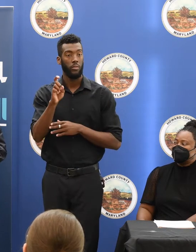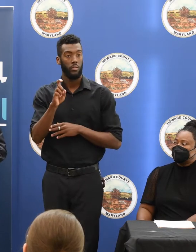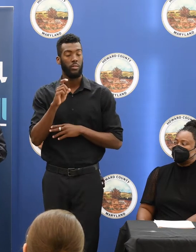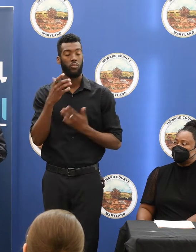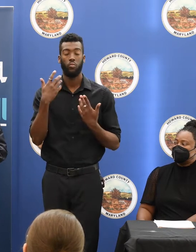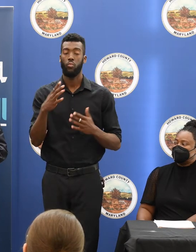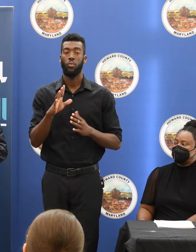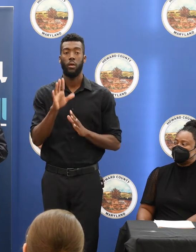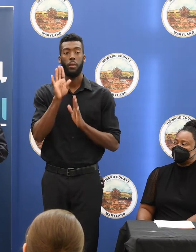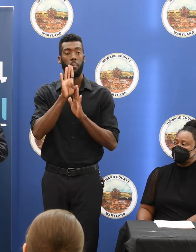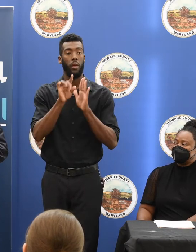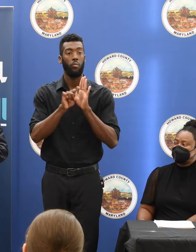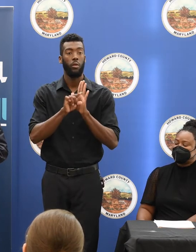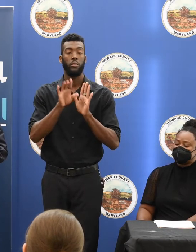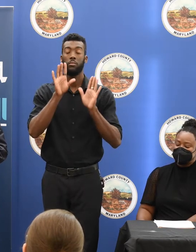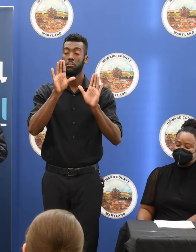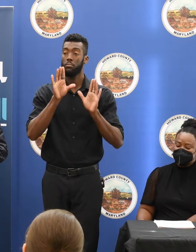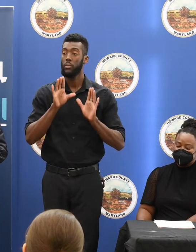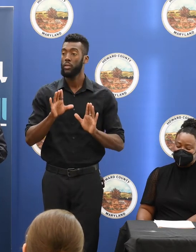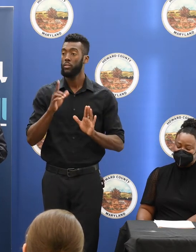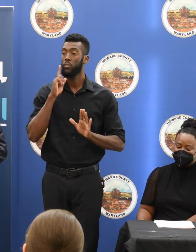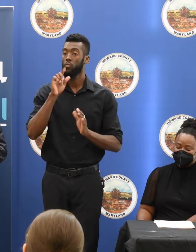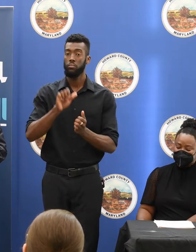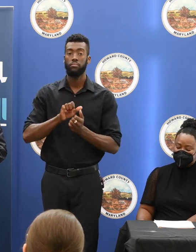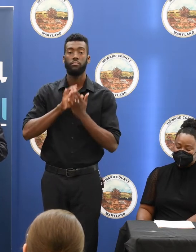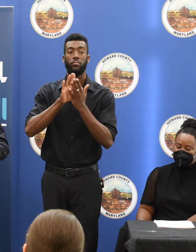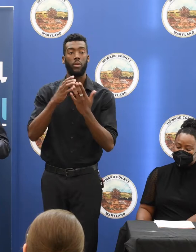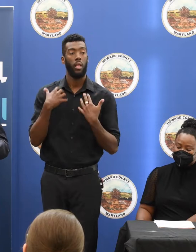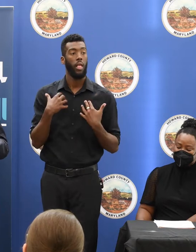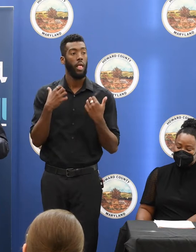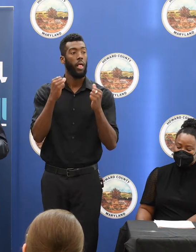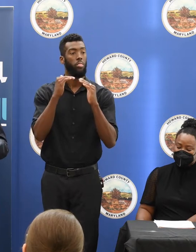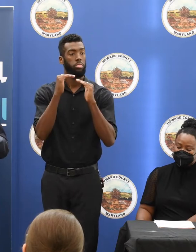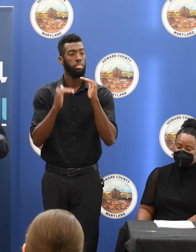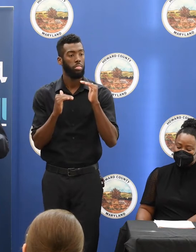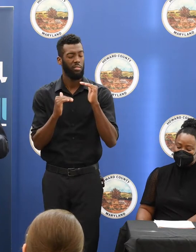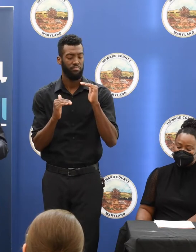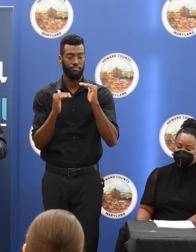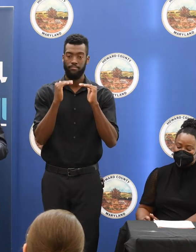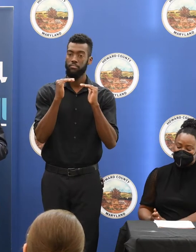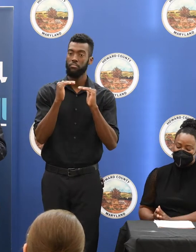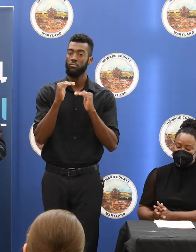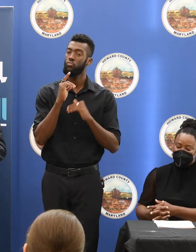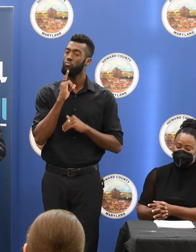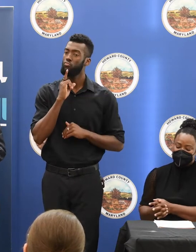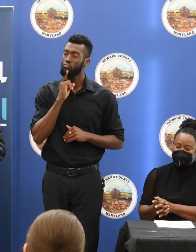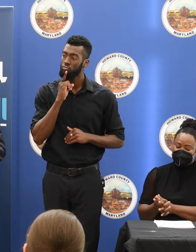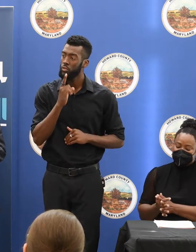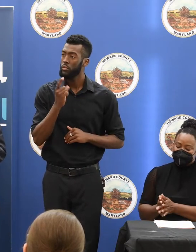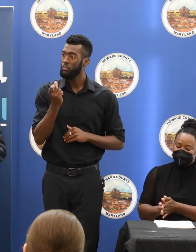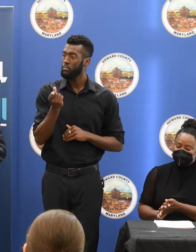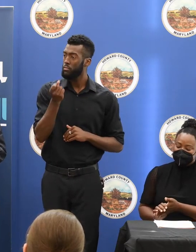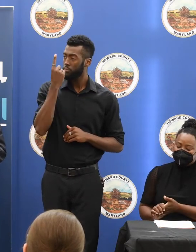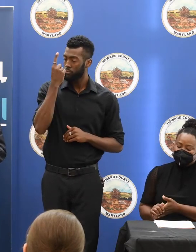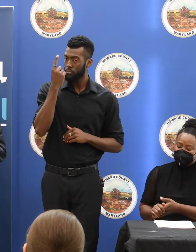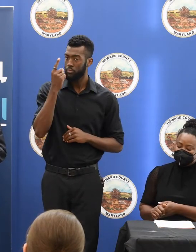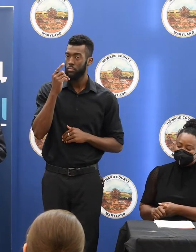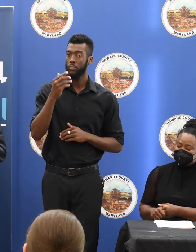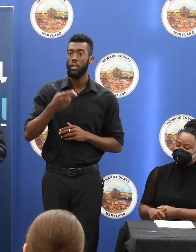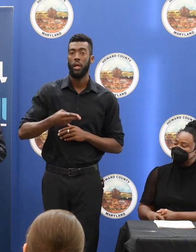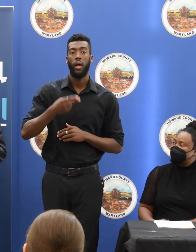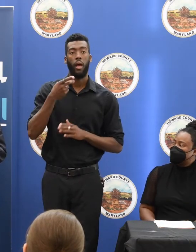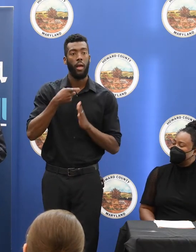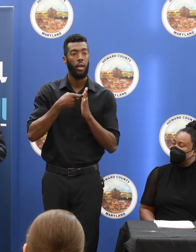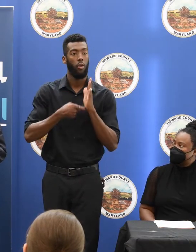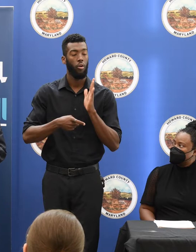in addressing health inequities and in just really understanding the problem of high cost